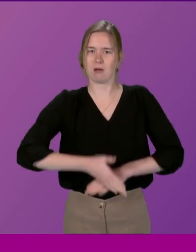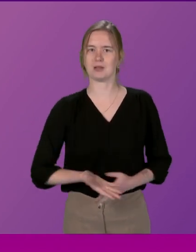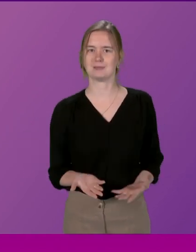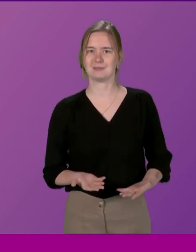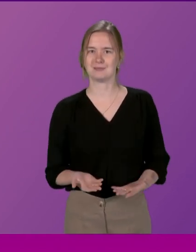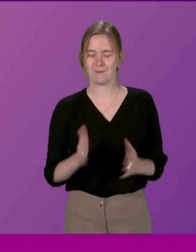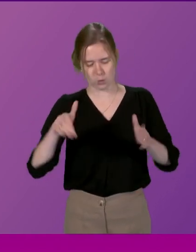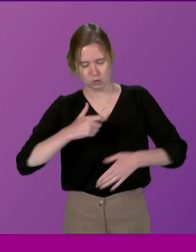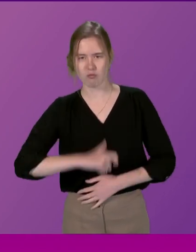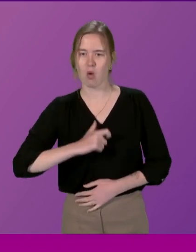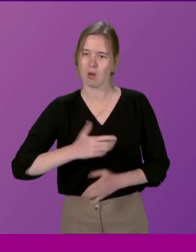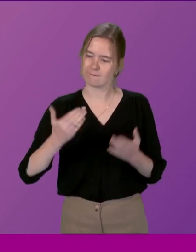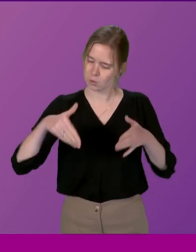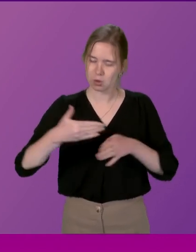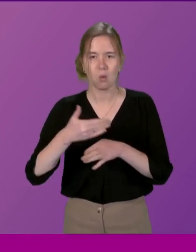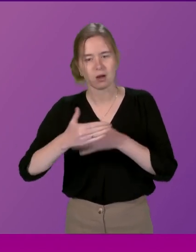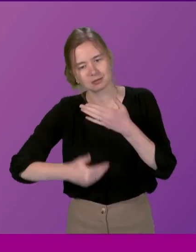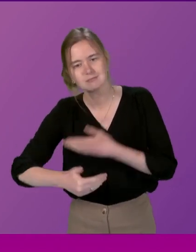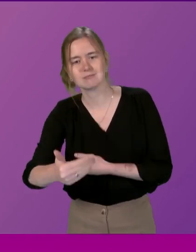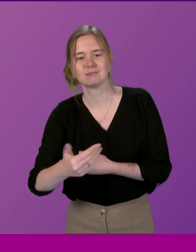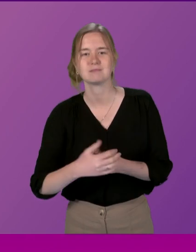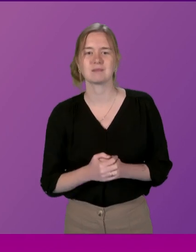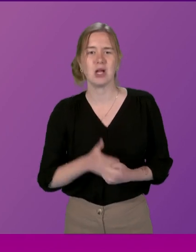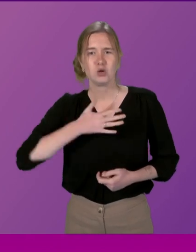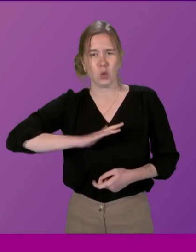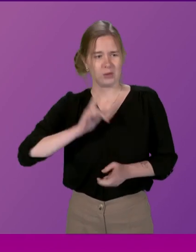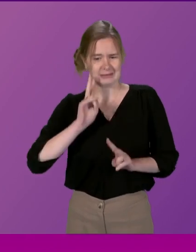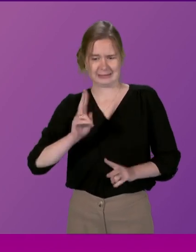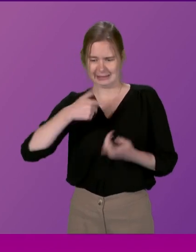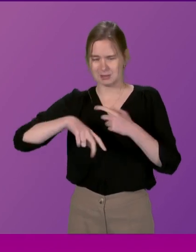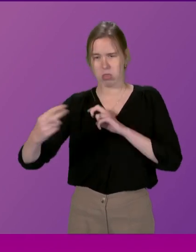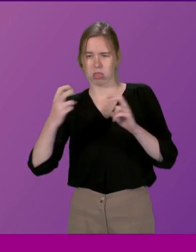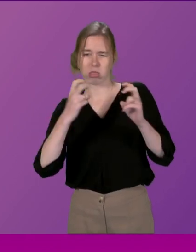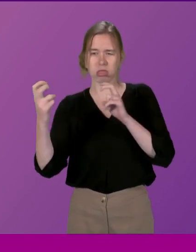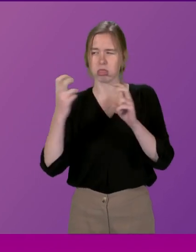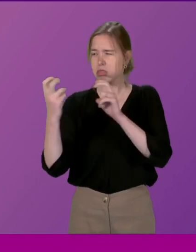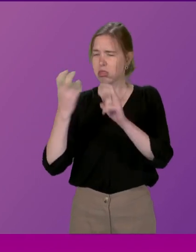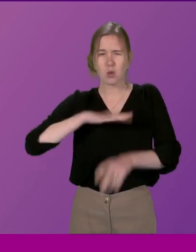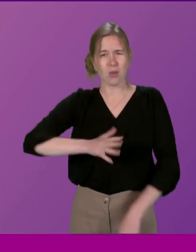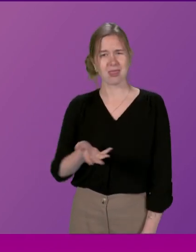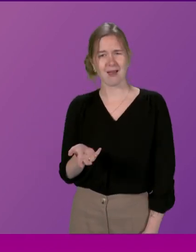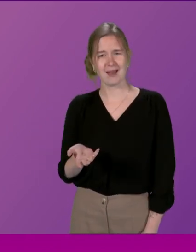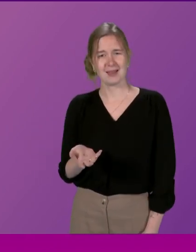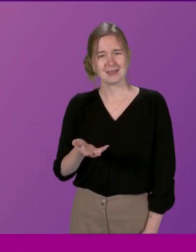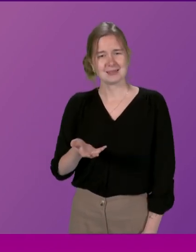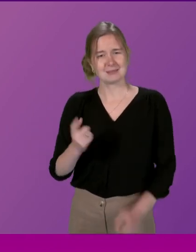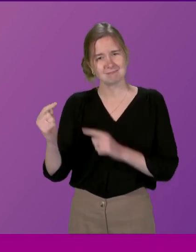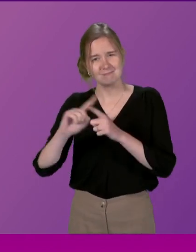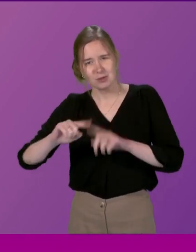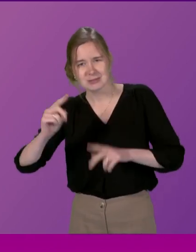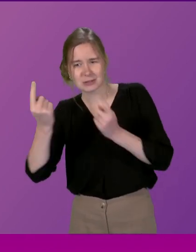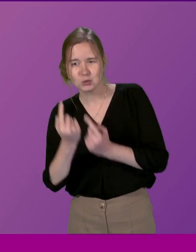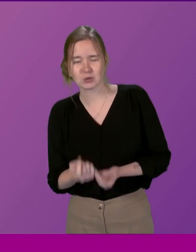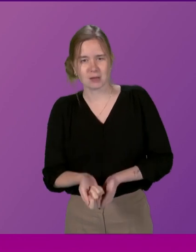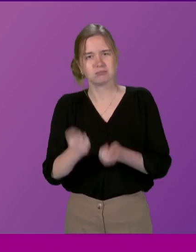our jobs And they sometimes don't want to see us get involved in an absolute rammy on various issues as well